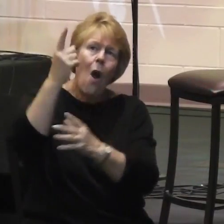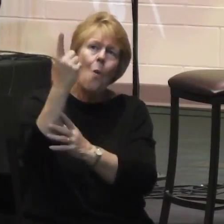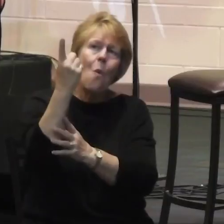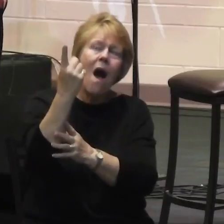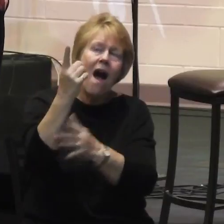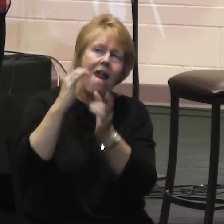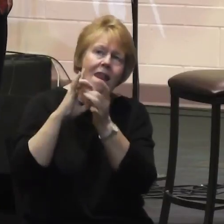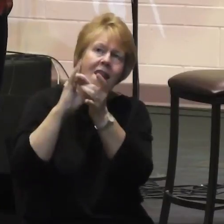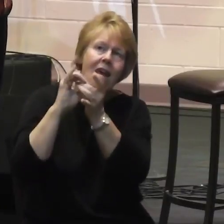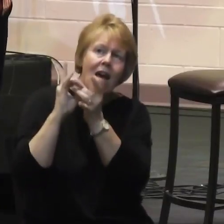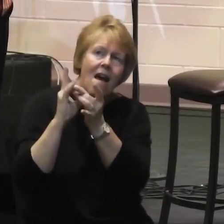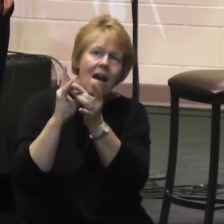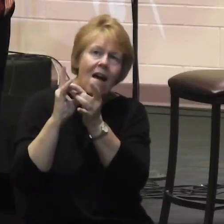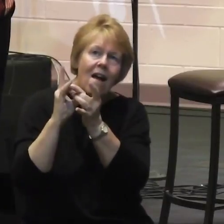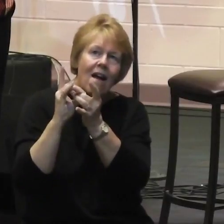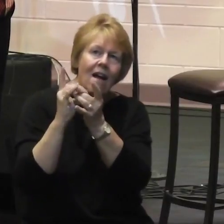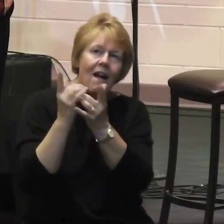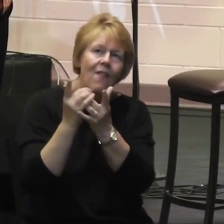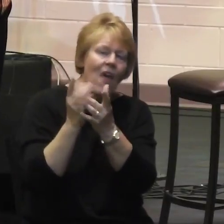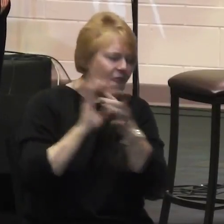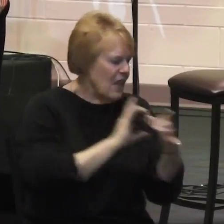best represents God.